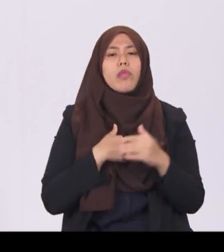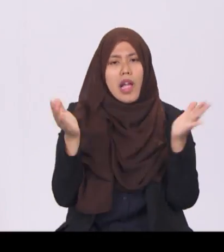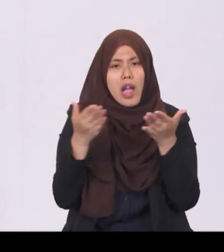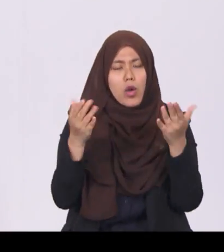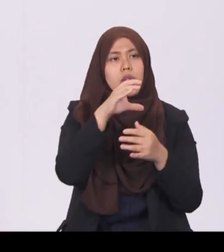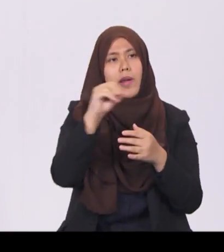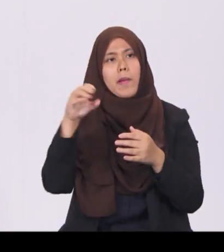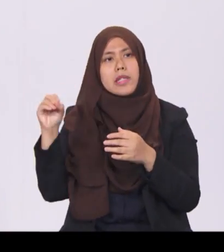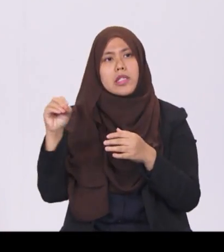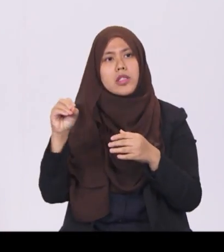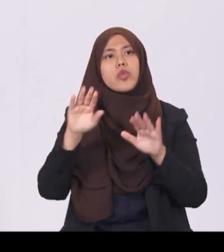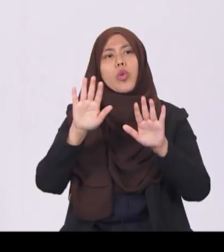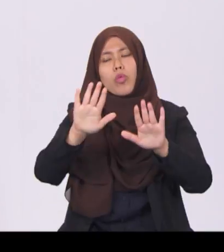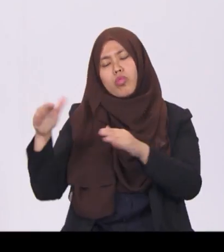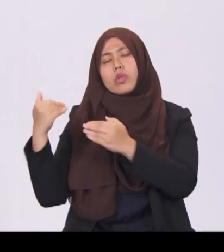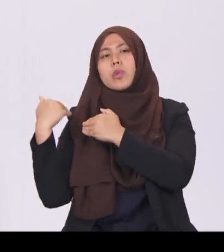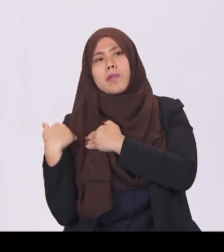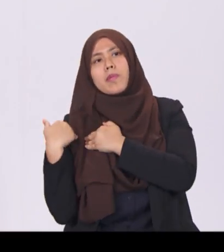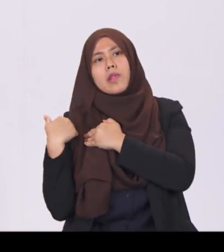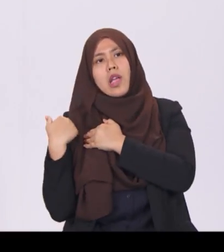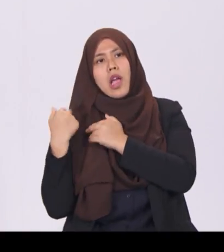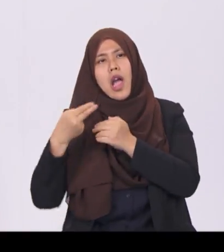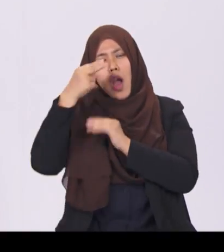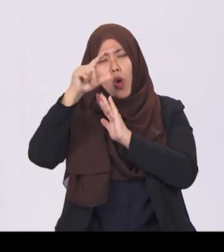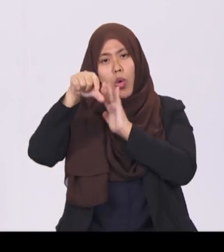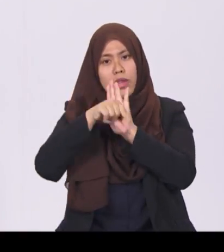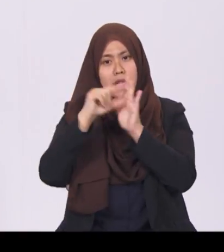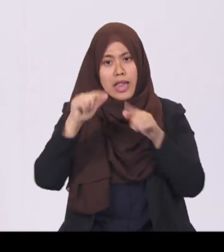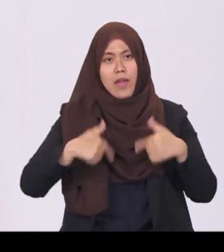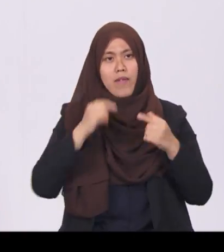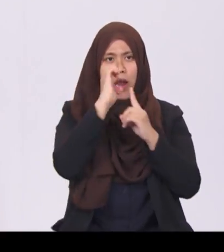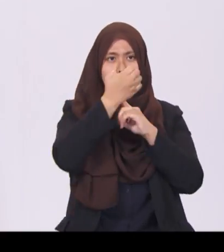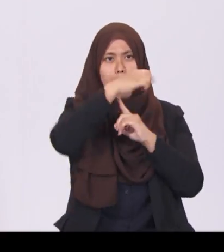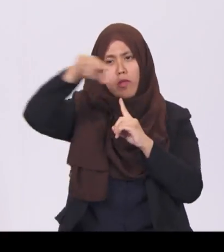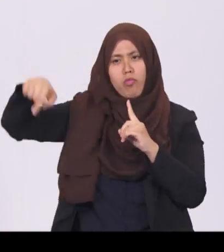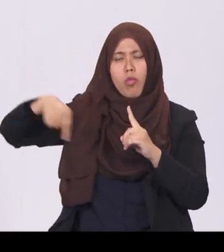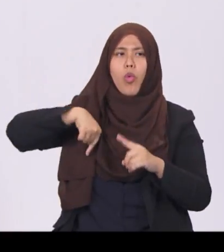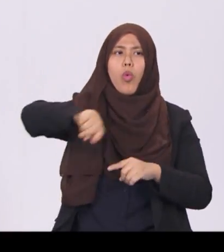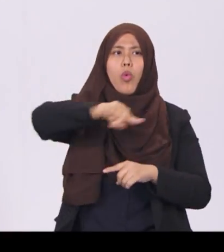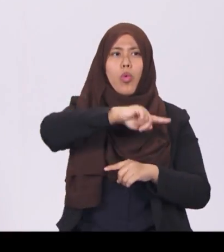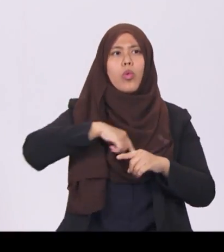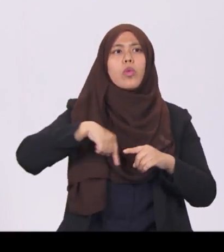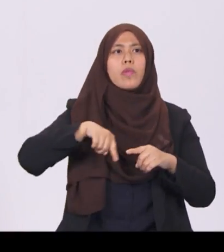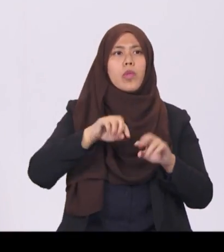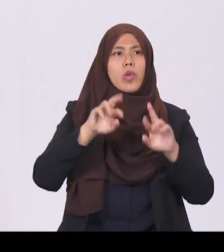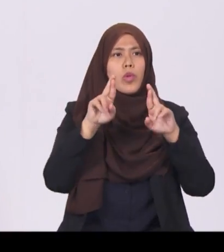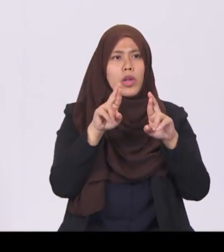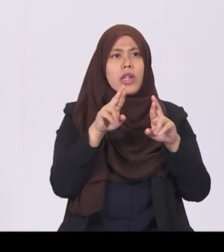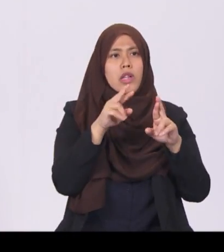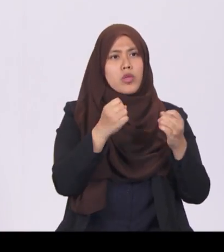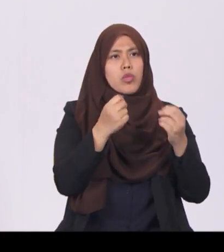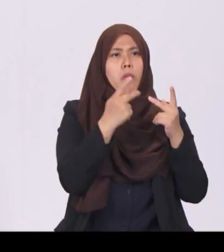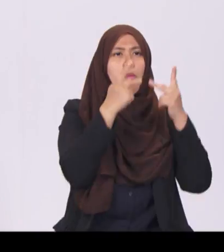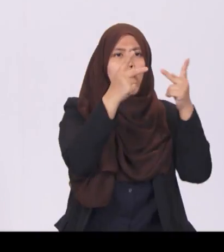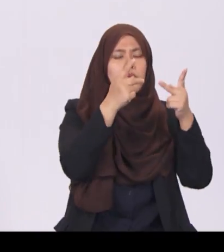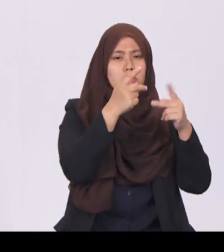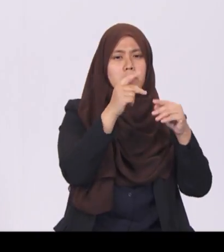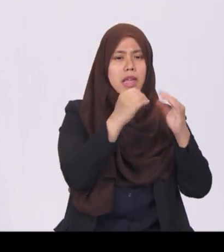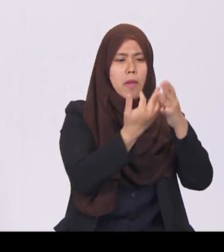for all, by putting in meritorious proposals for emissions abatements and energy efficiency. Our agencies